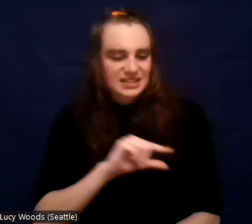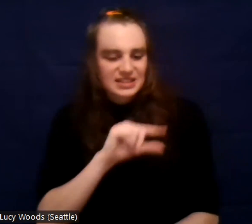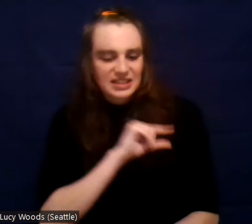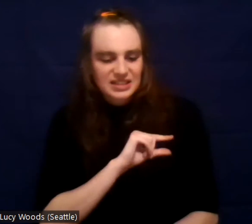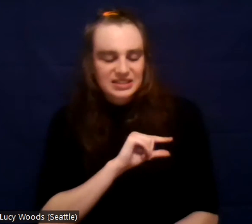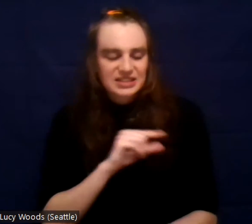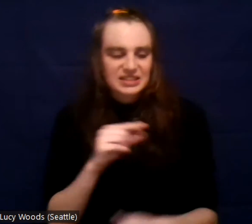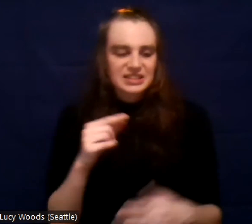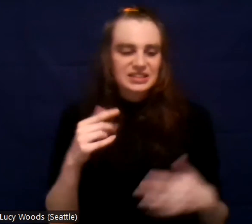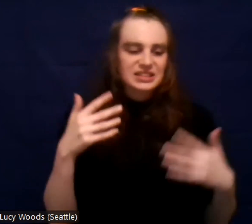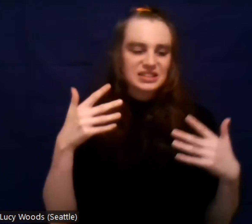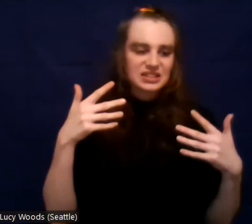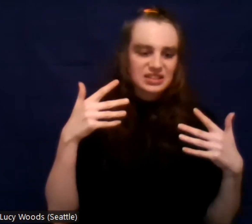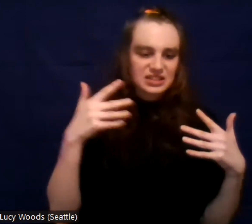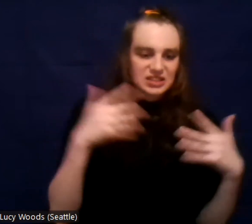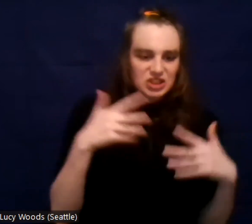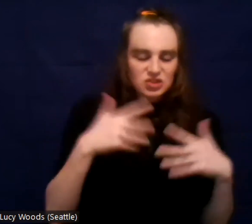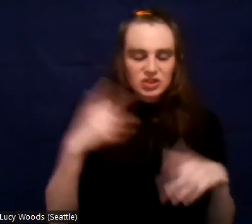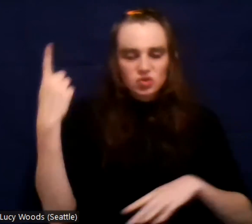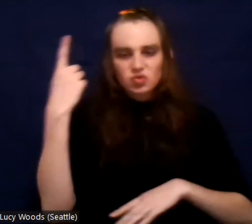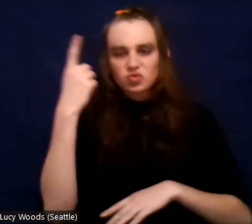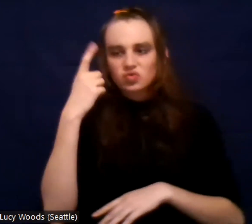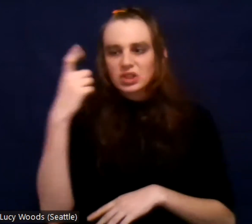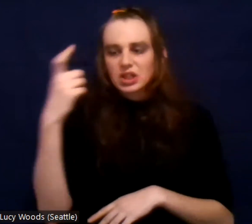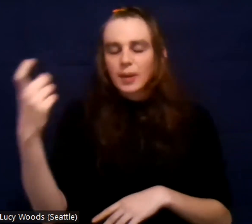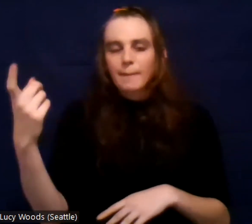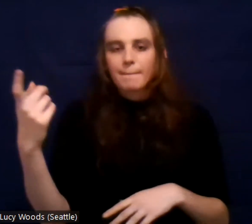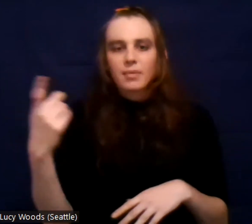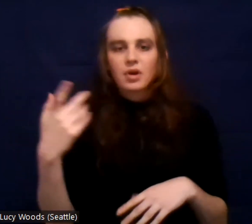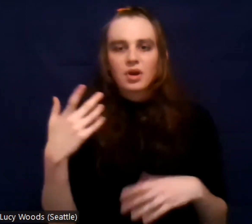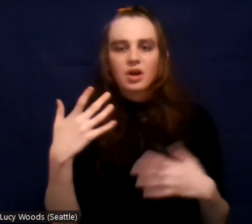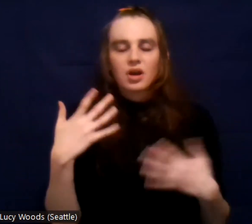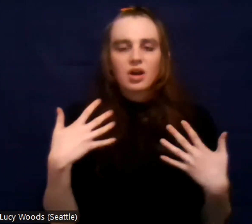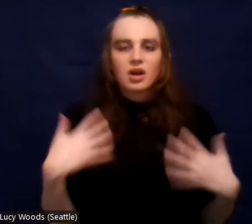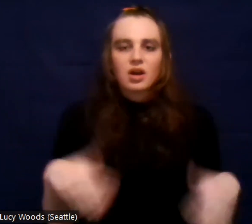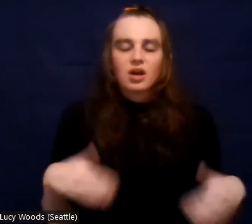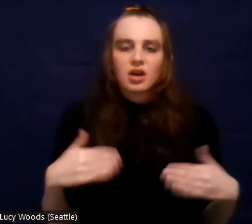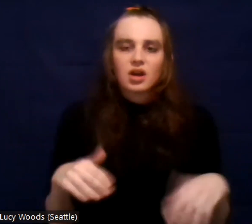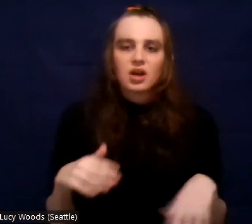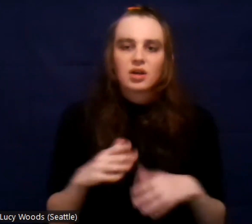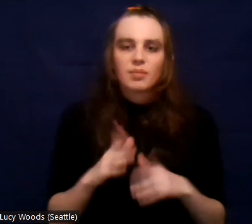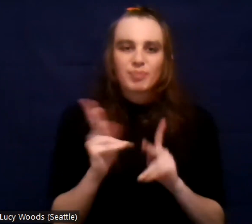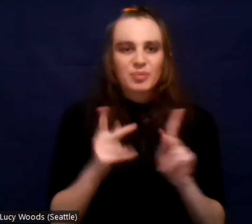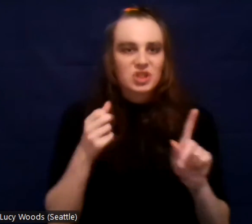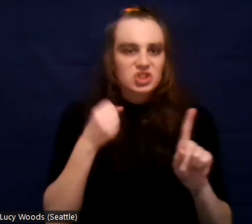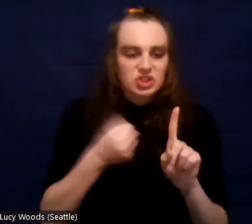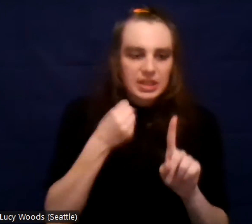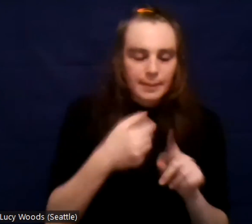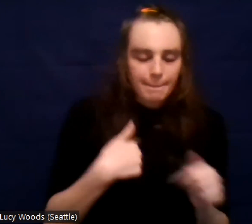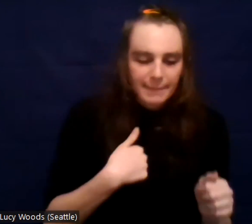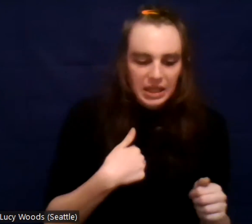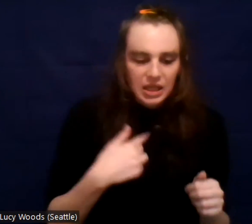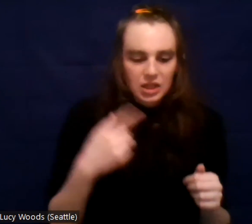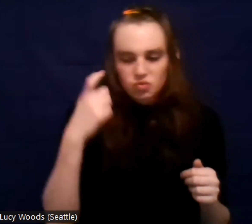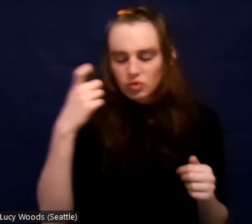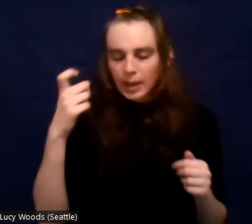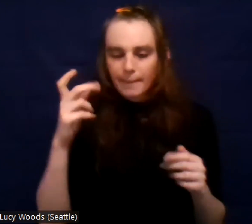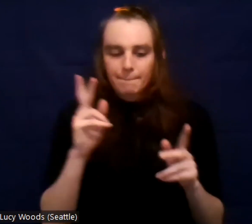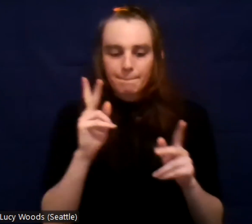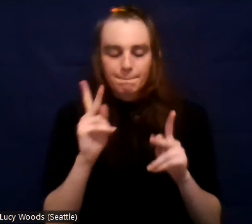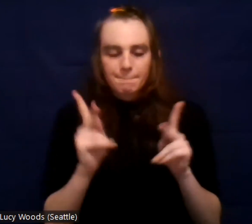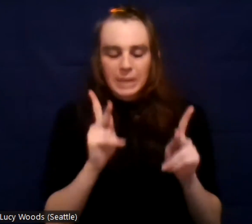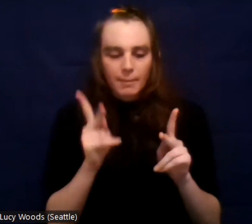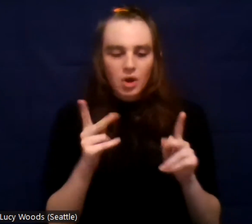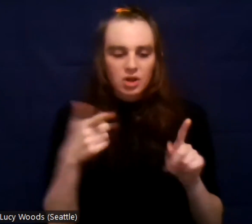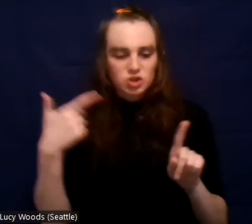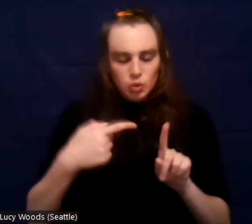me, gunshot at me. Um, I just, that moral compass was not sitting well with me. What,